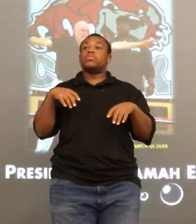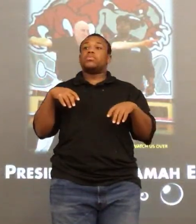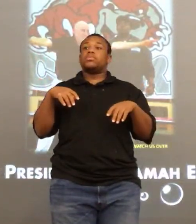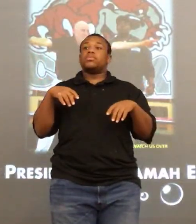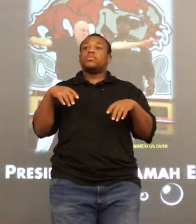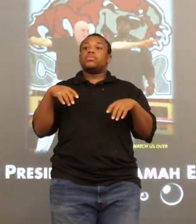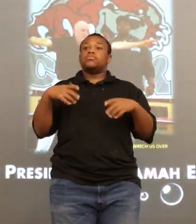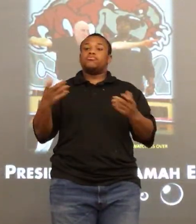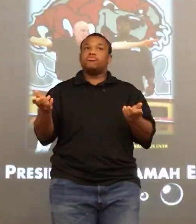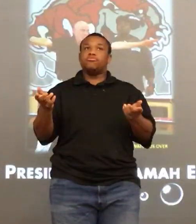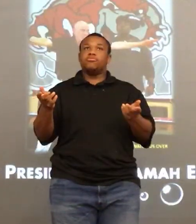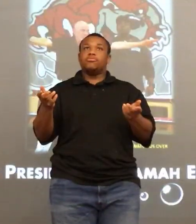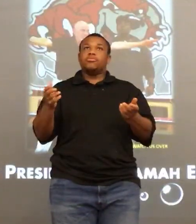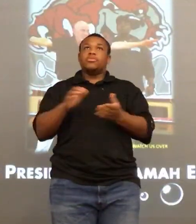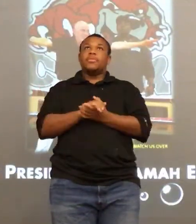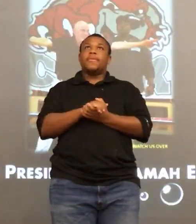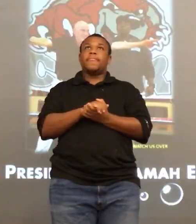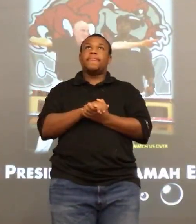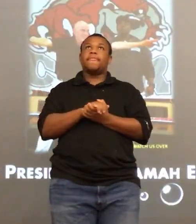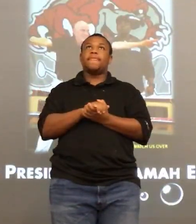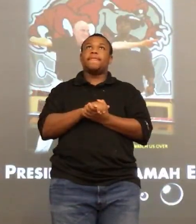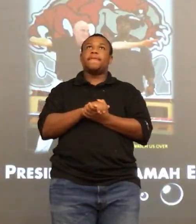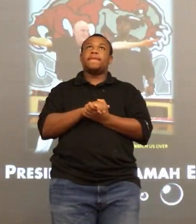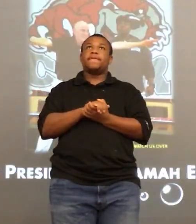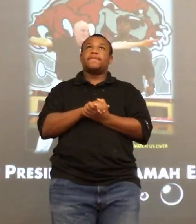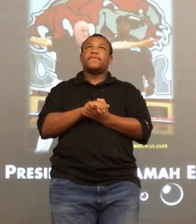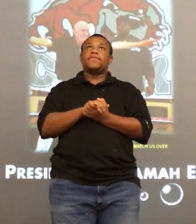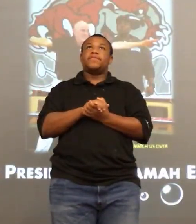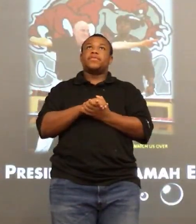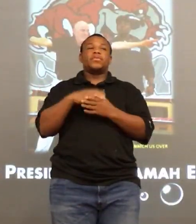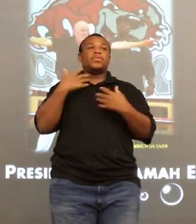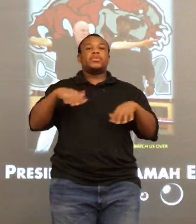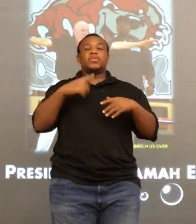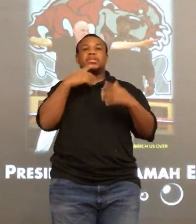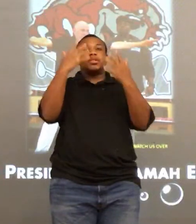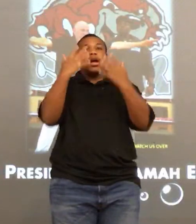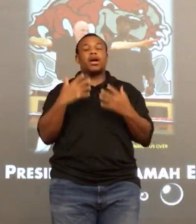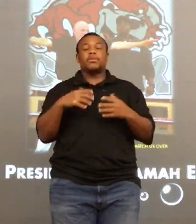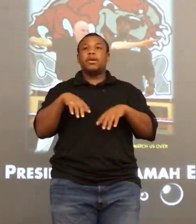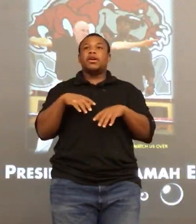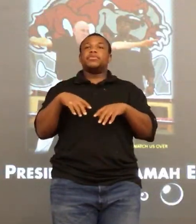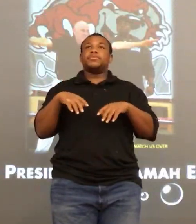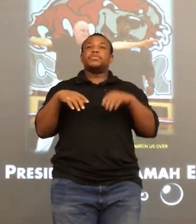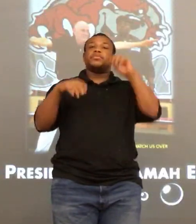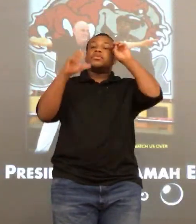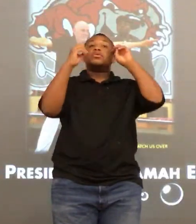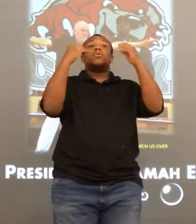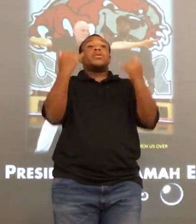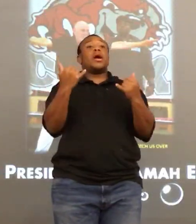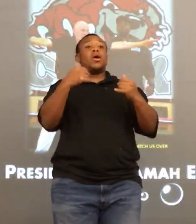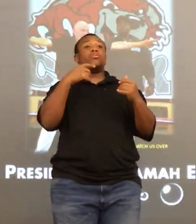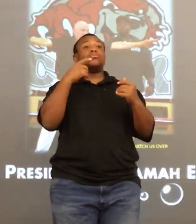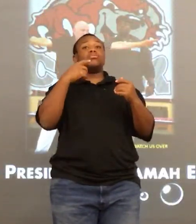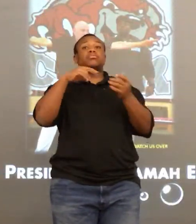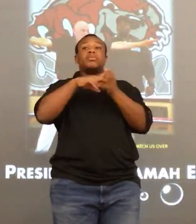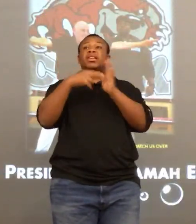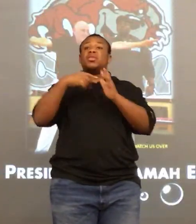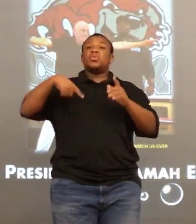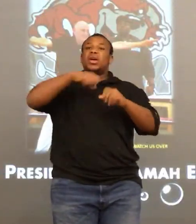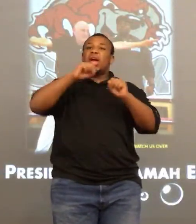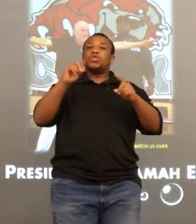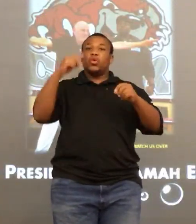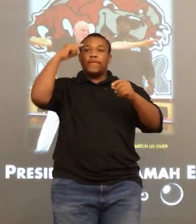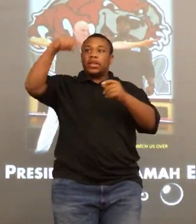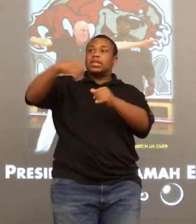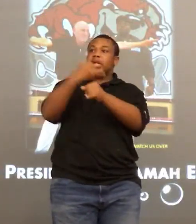not. And now, wow, it's just a sad, sad moment.